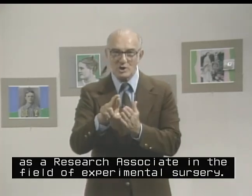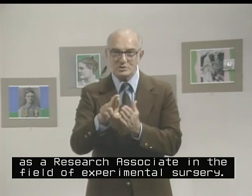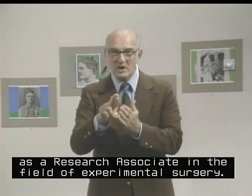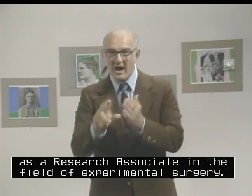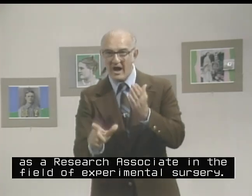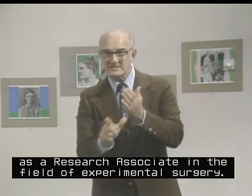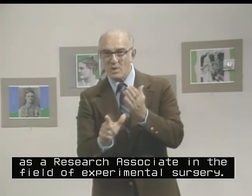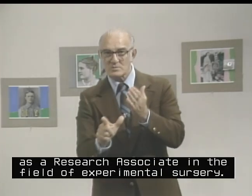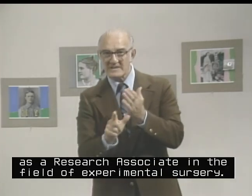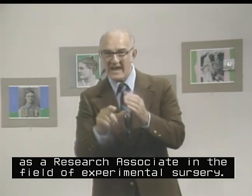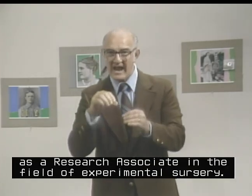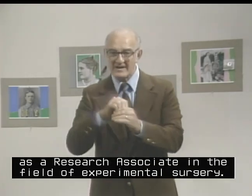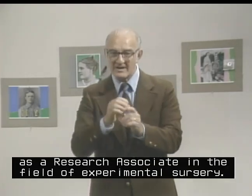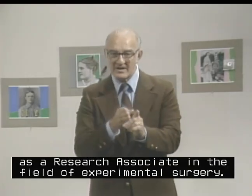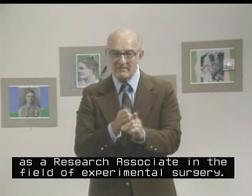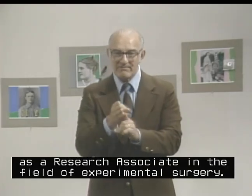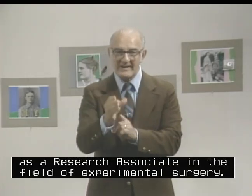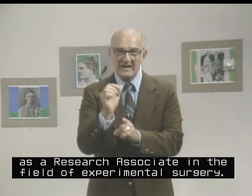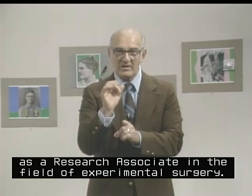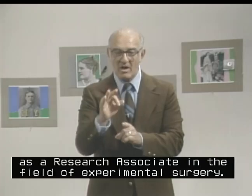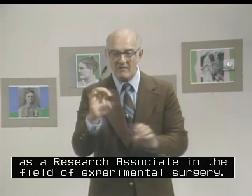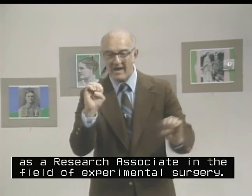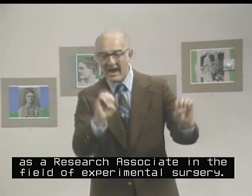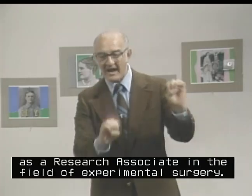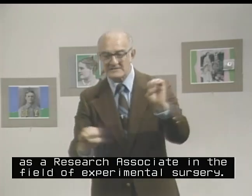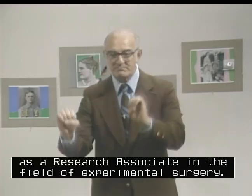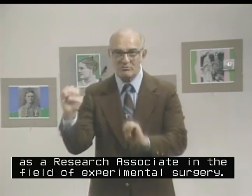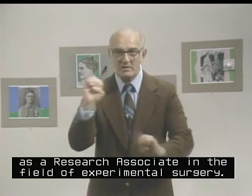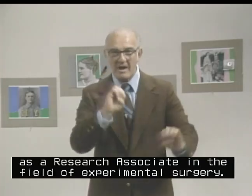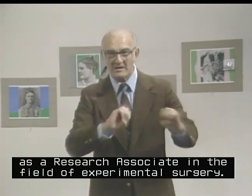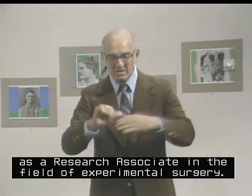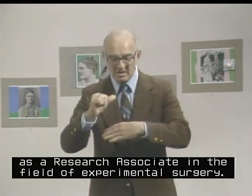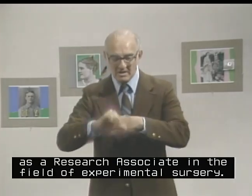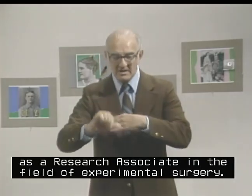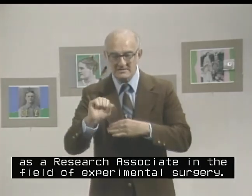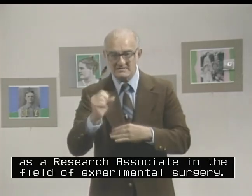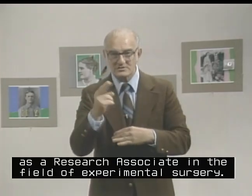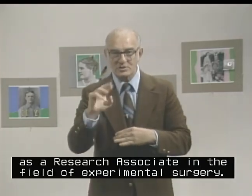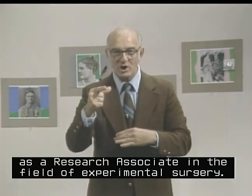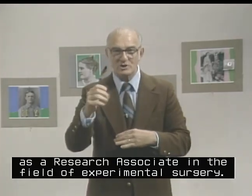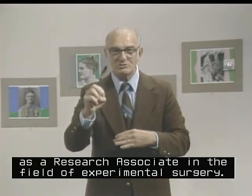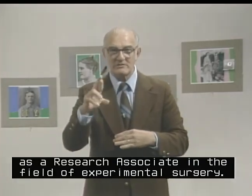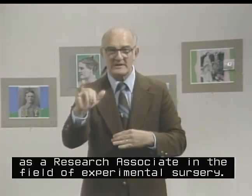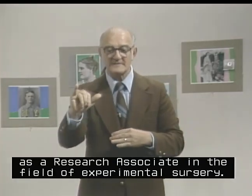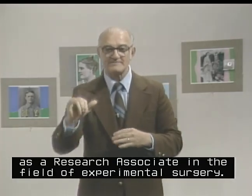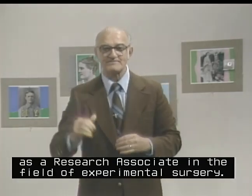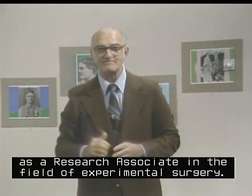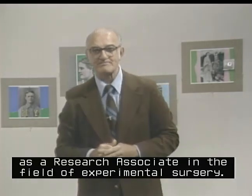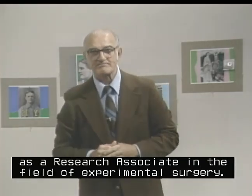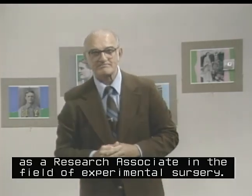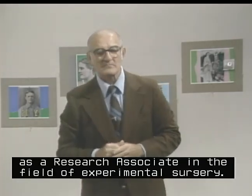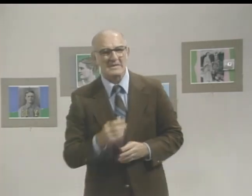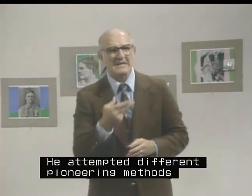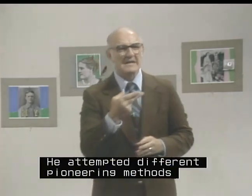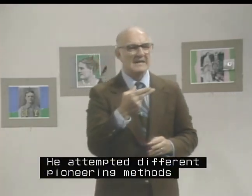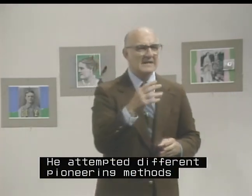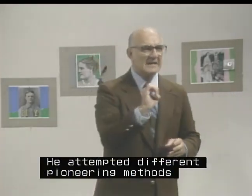associate in the field of experimental surgery. He